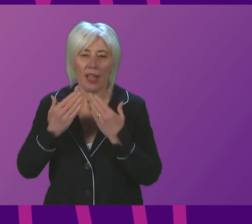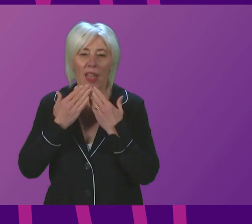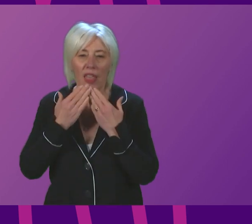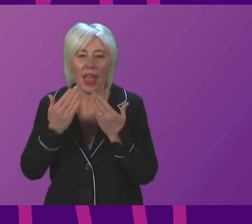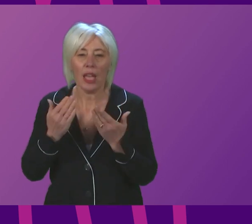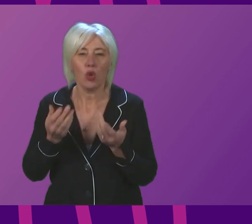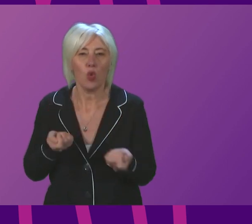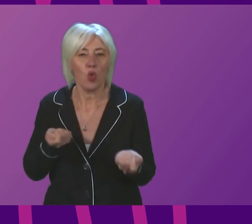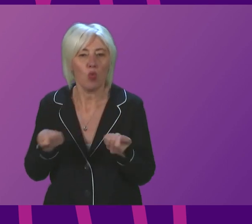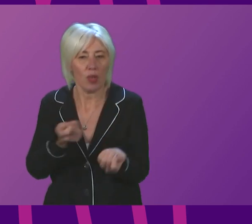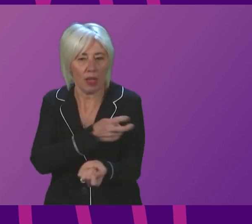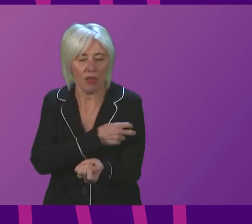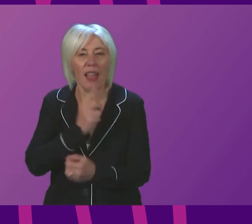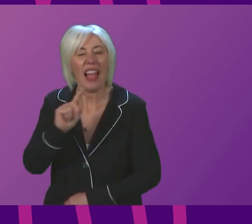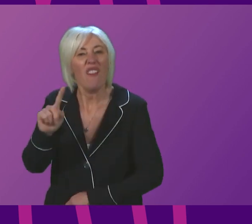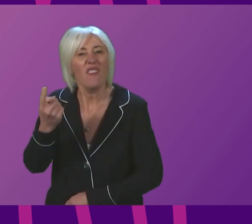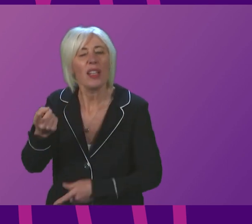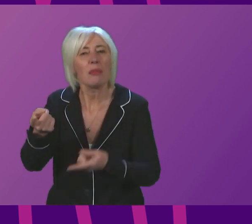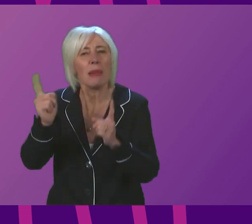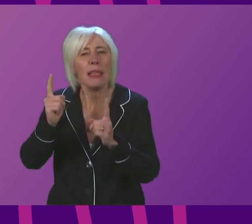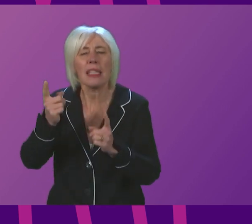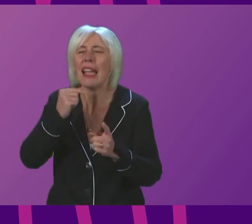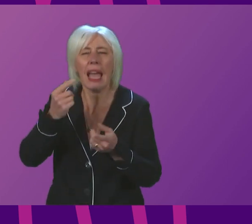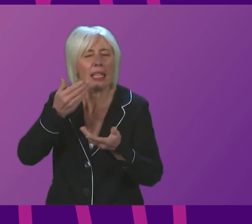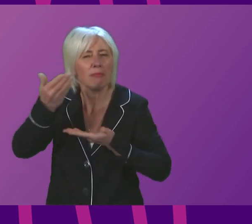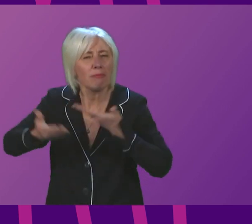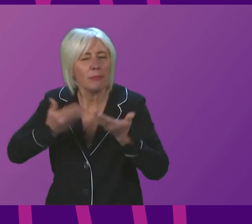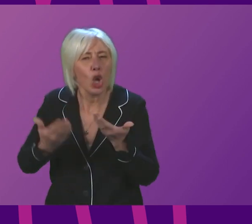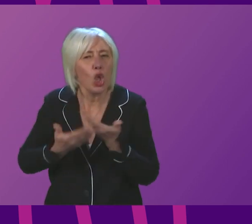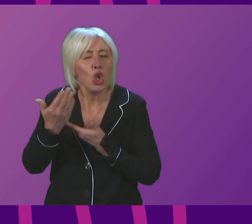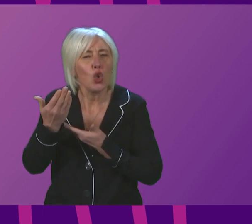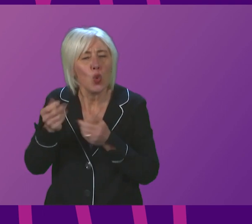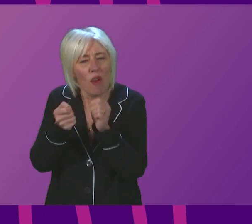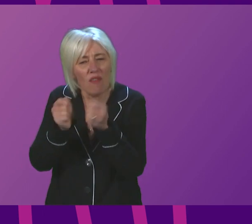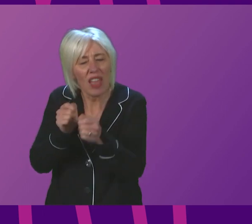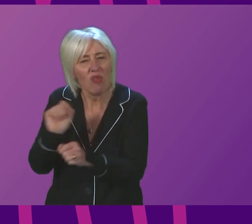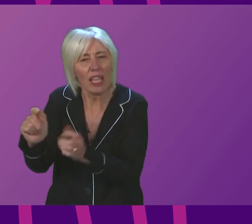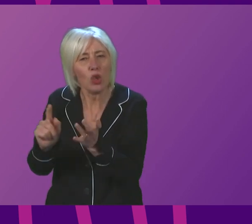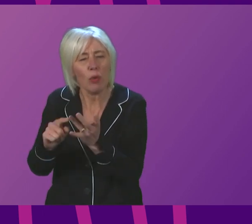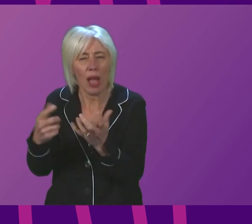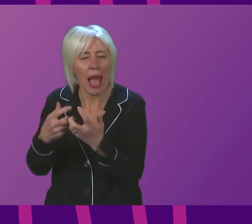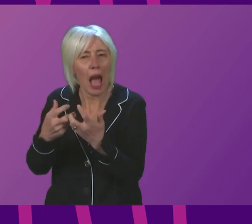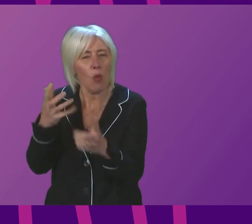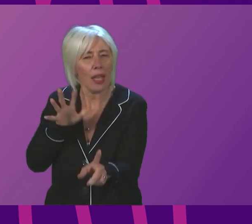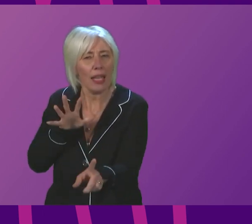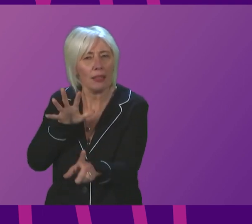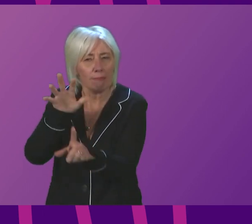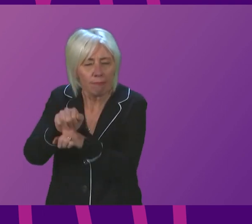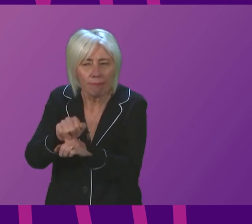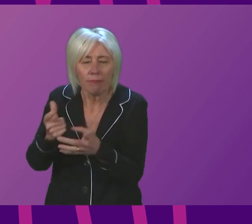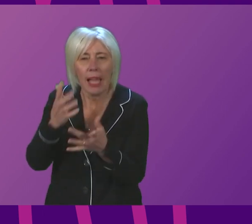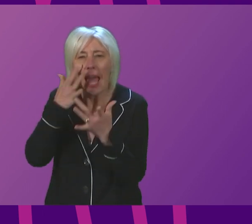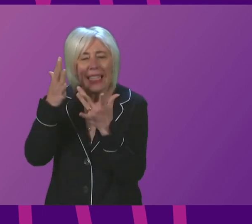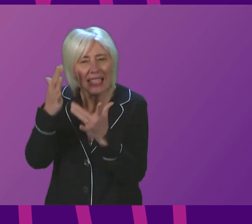Can the First Minister give an indication on how the new variant Omicron is being identified and tested for